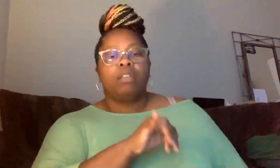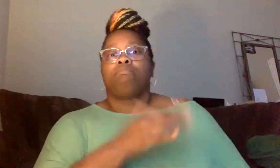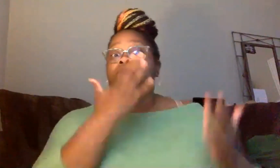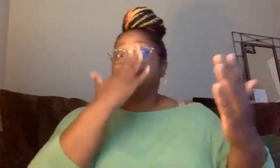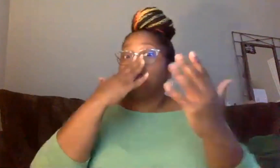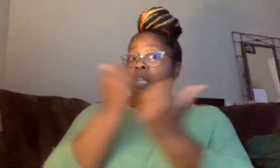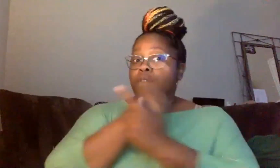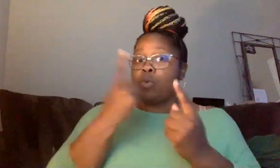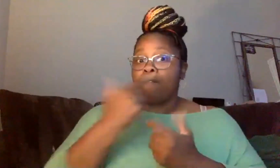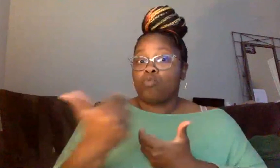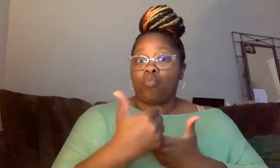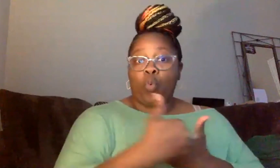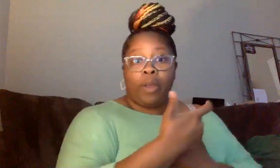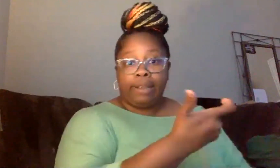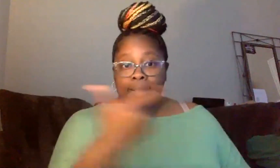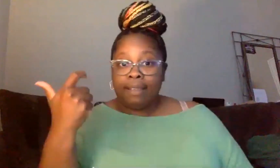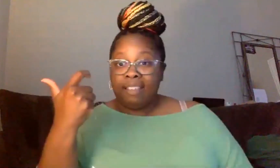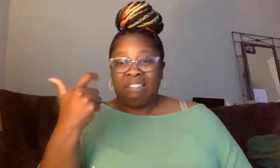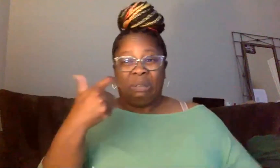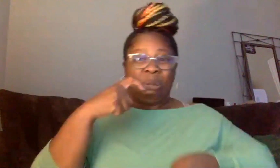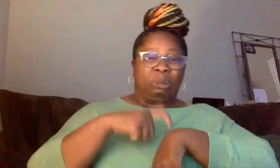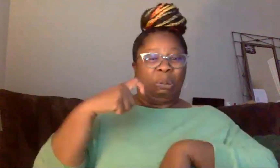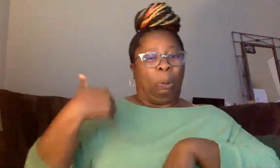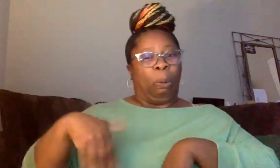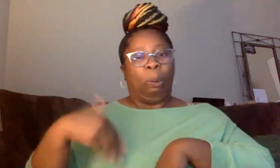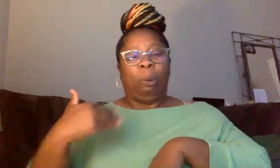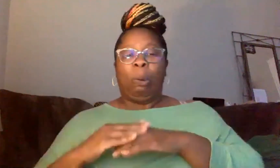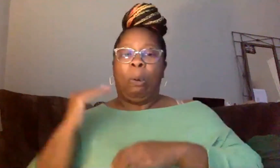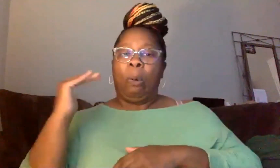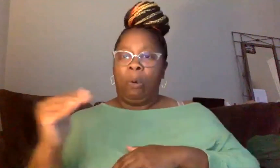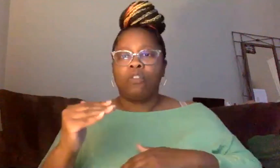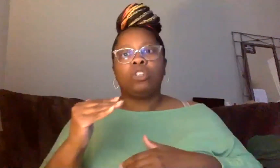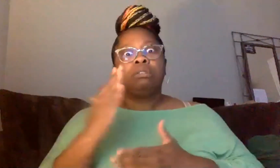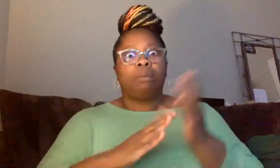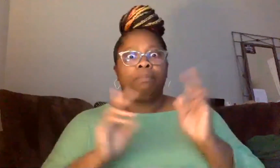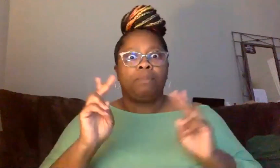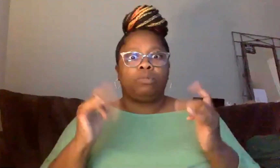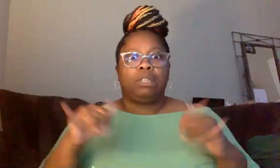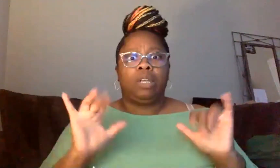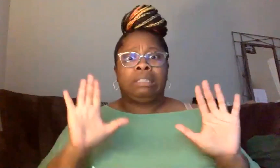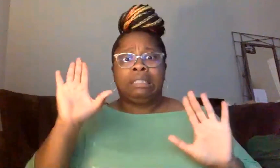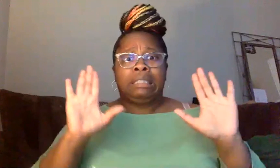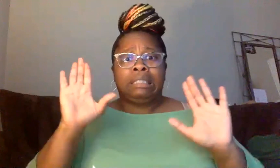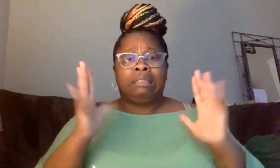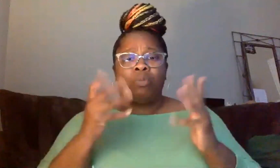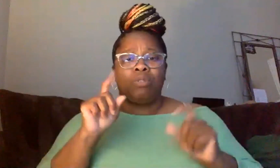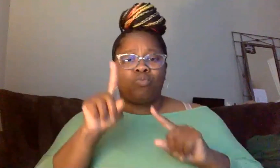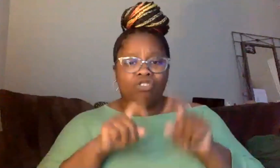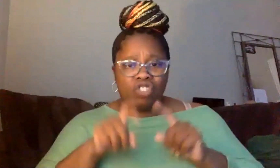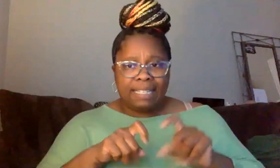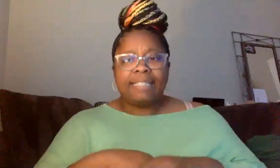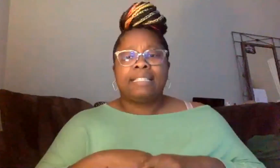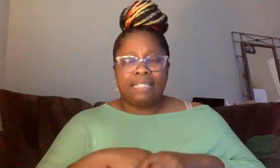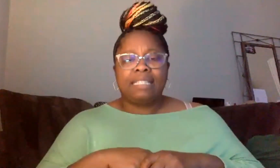everybody for joining. We are well over our time. There are still people with hands up. There are a lot of questions that I